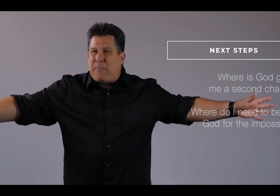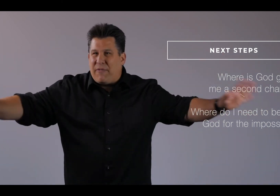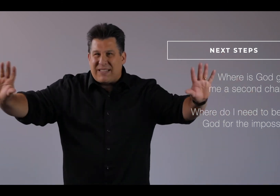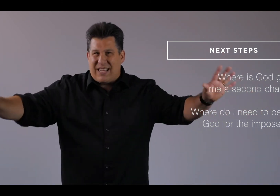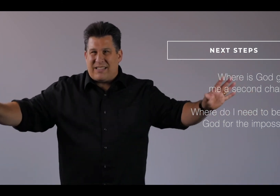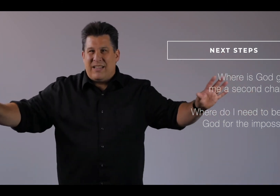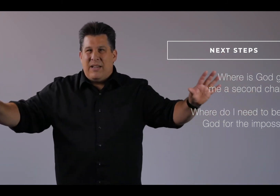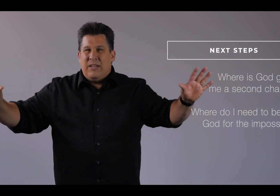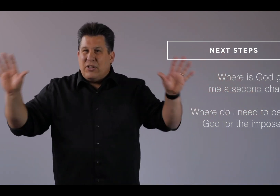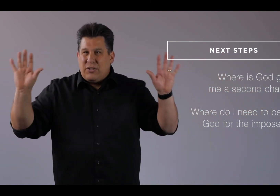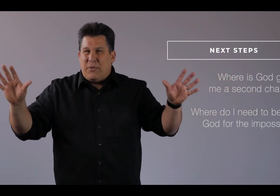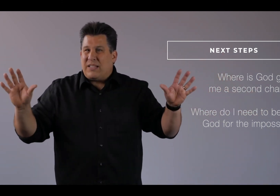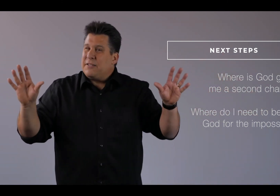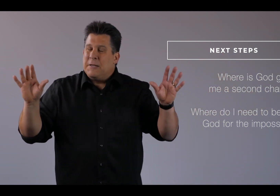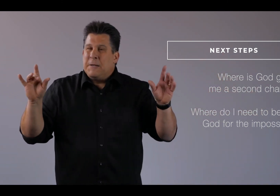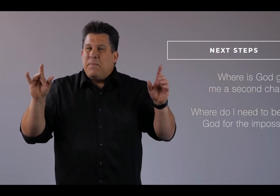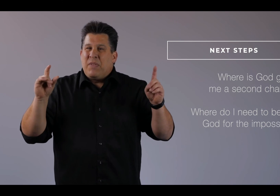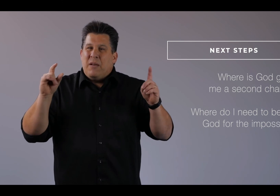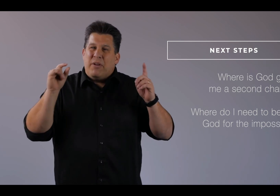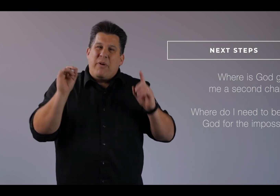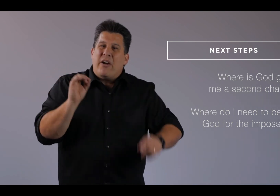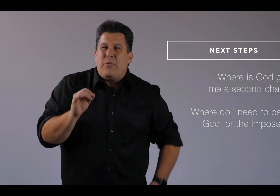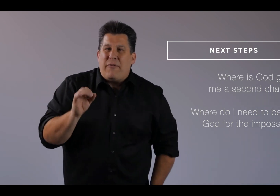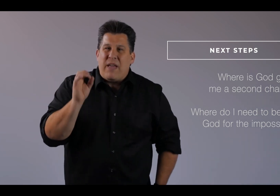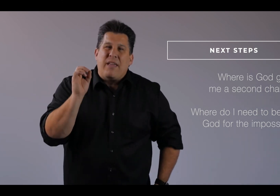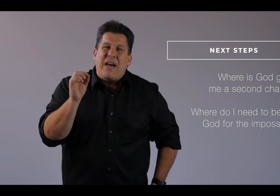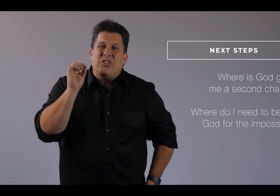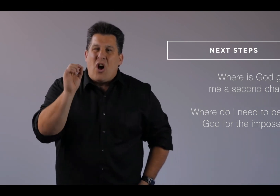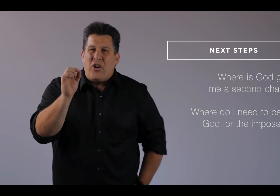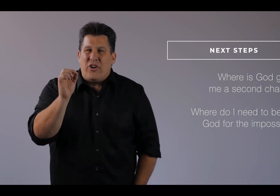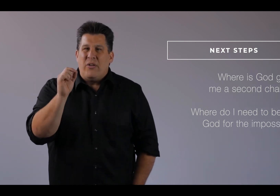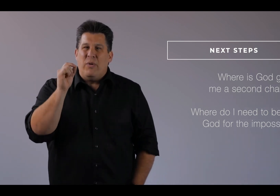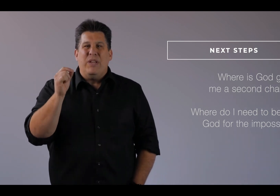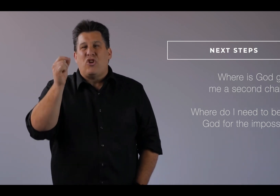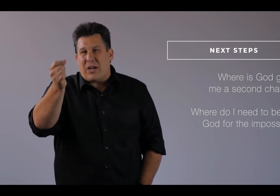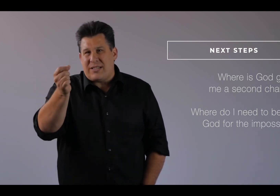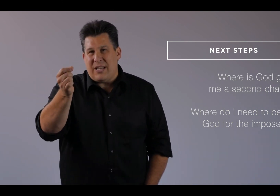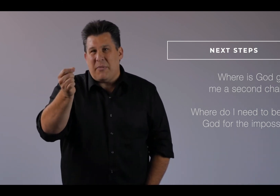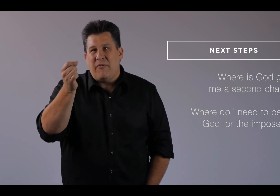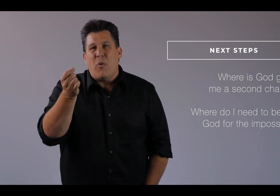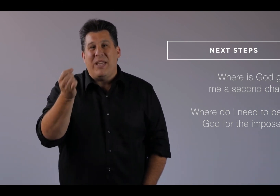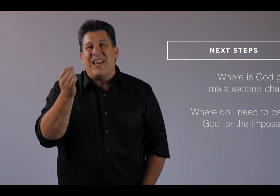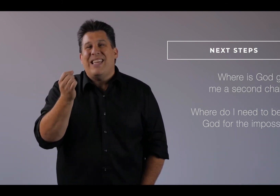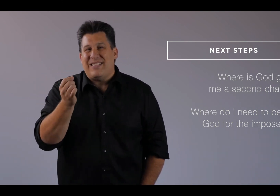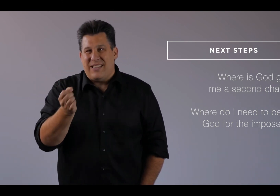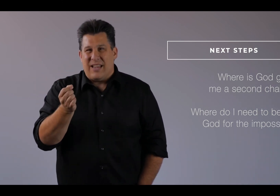perfect sense to us. But in regard to our faith, God is honored when we trust him for what we cannot yet see.